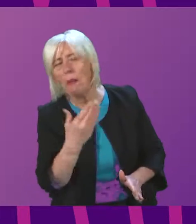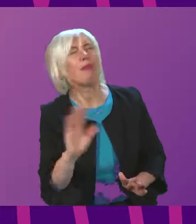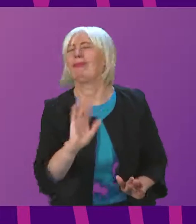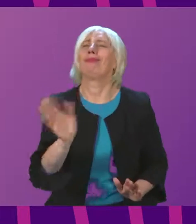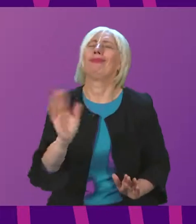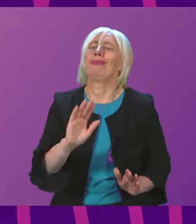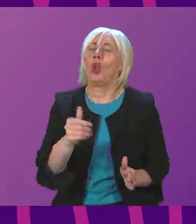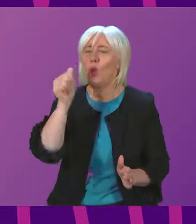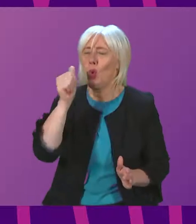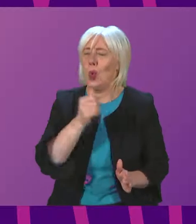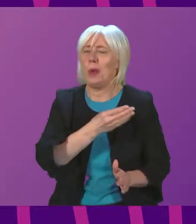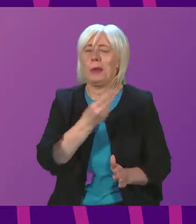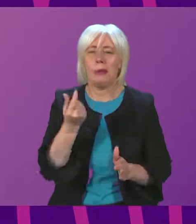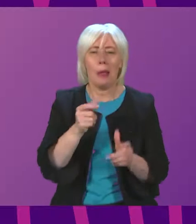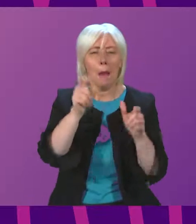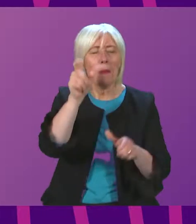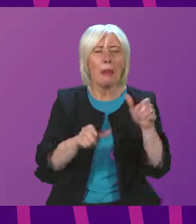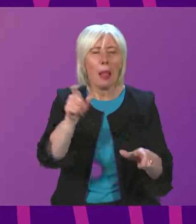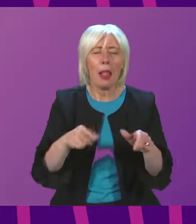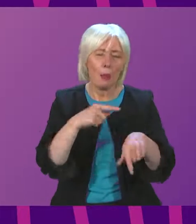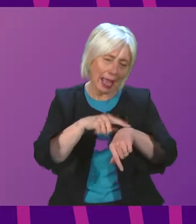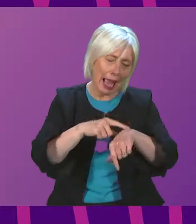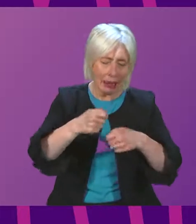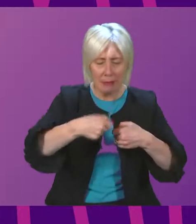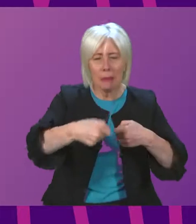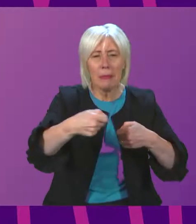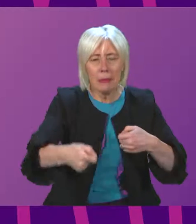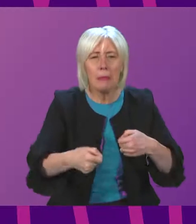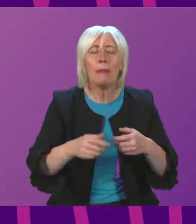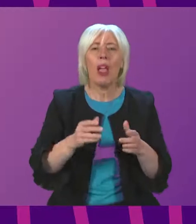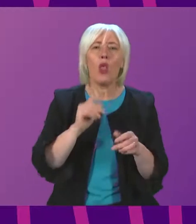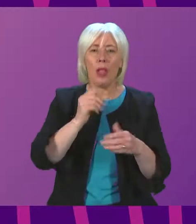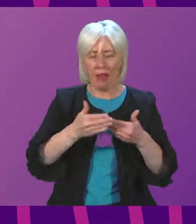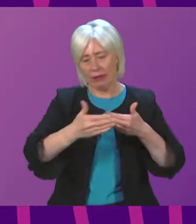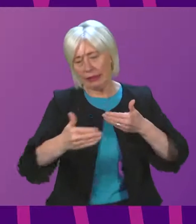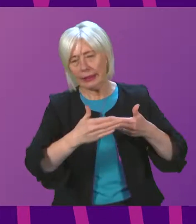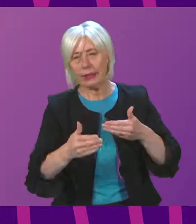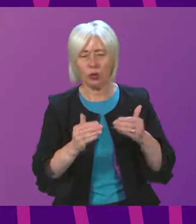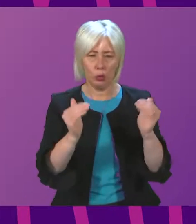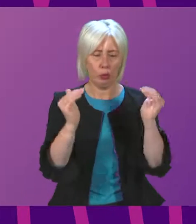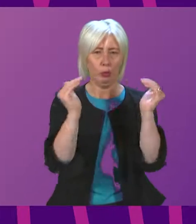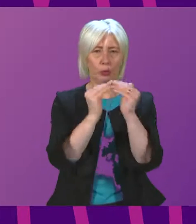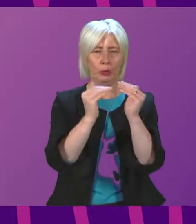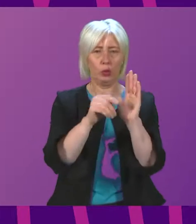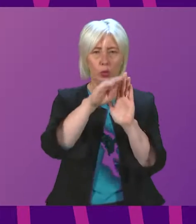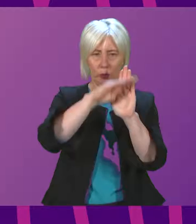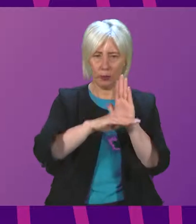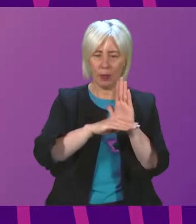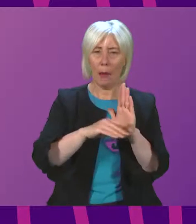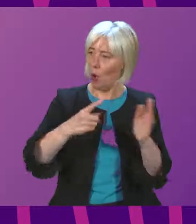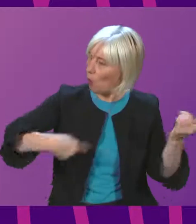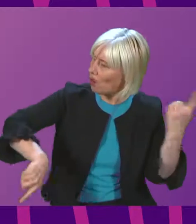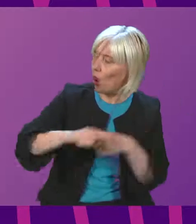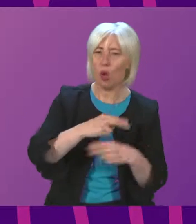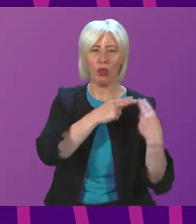recognise that some people will take a bit longer and they will have a reasonable period of time to comply. But I think we all have a duty as elected